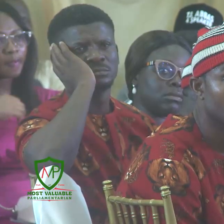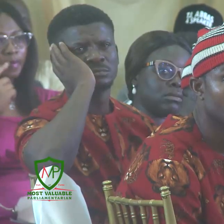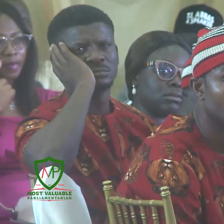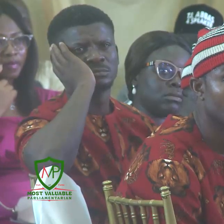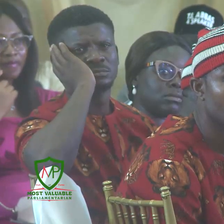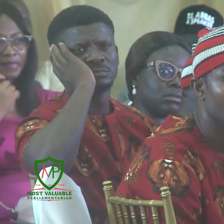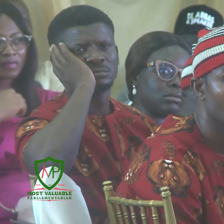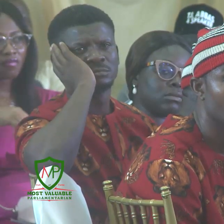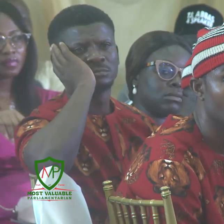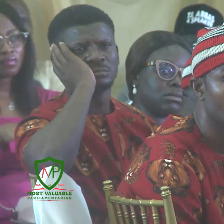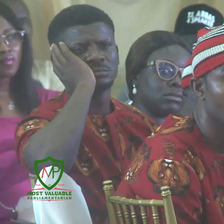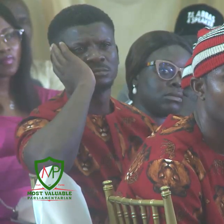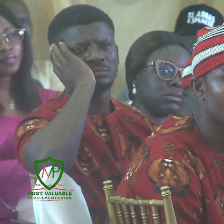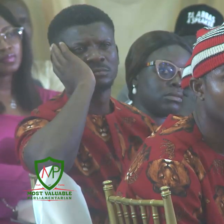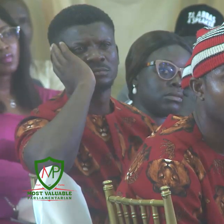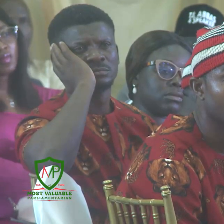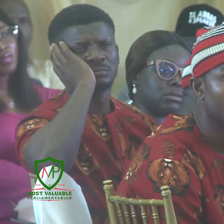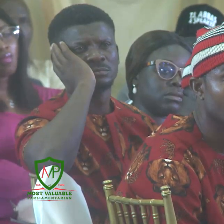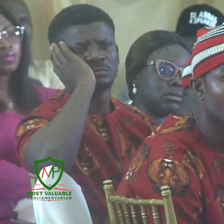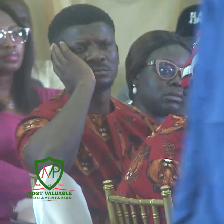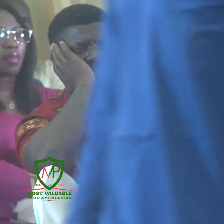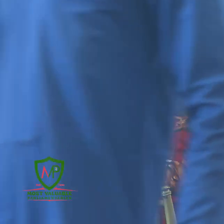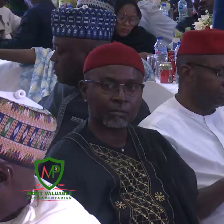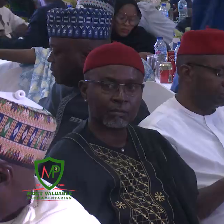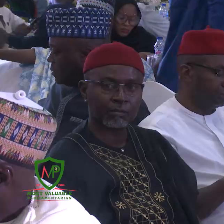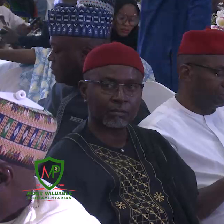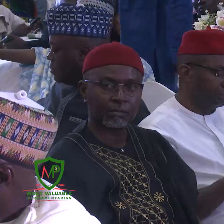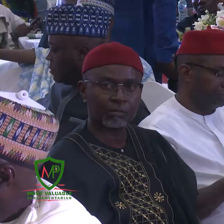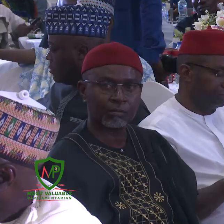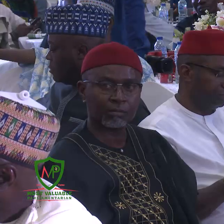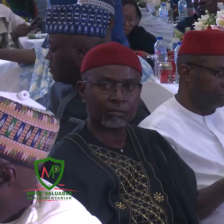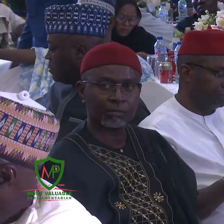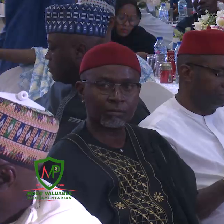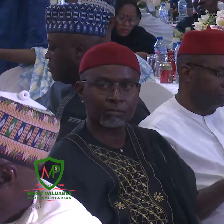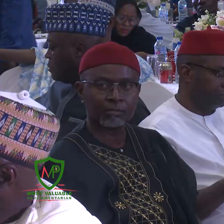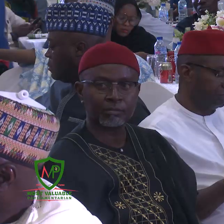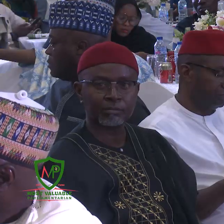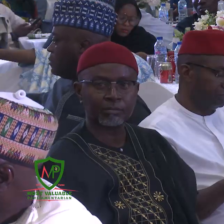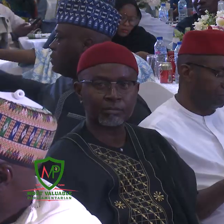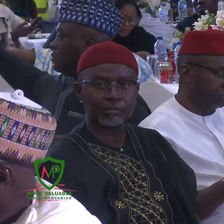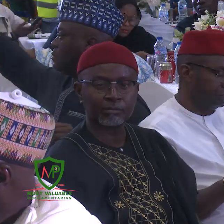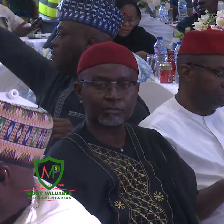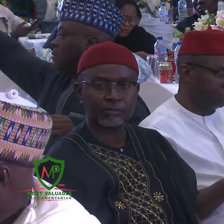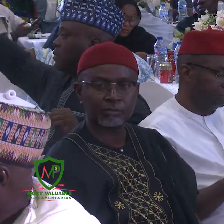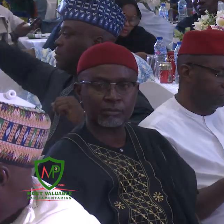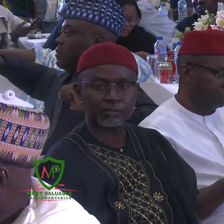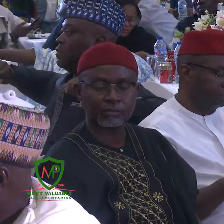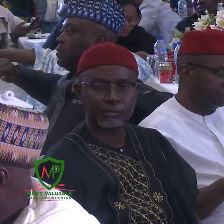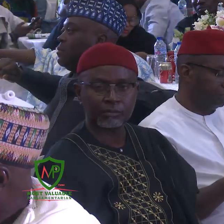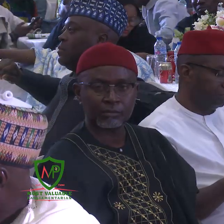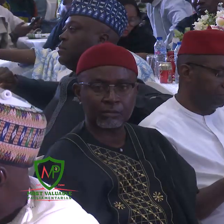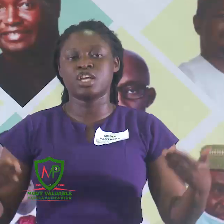not only in the mix of the metric, but even in